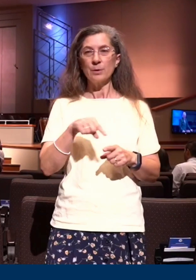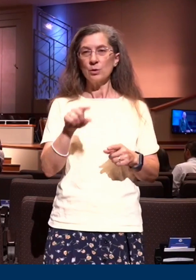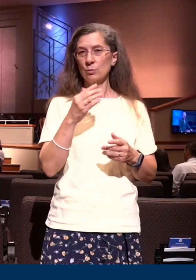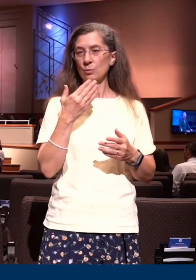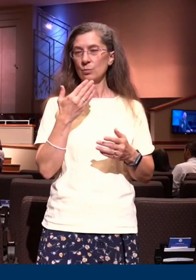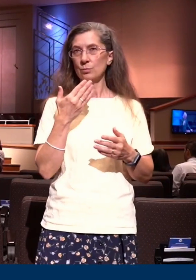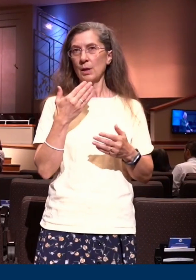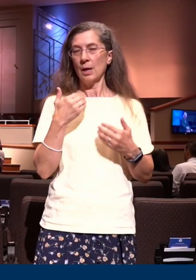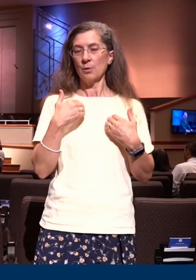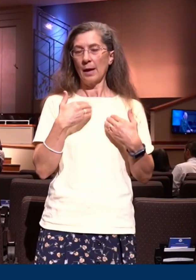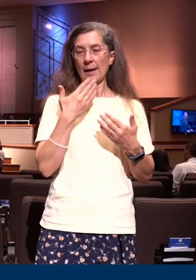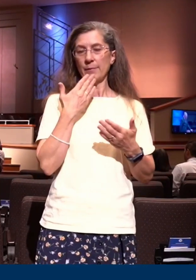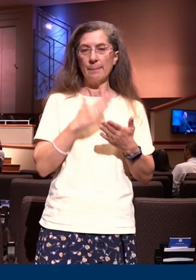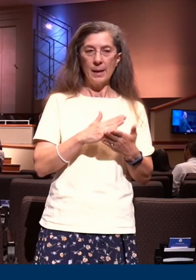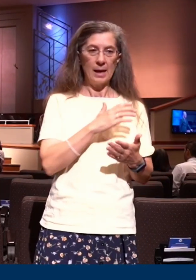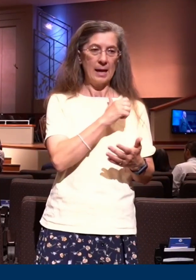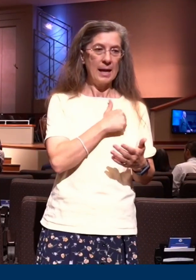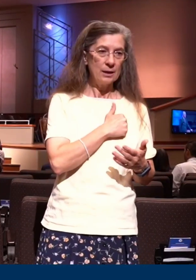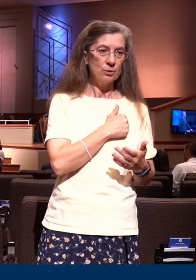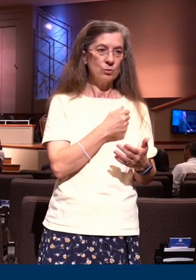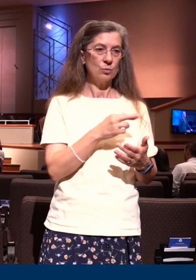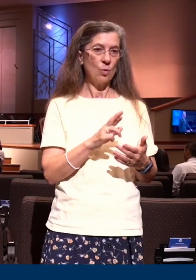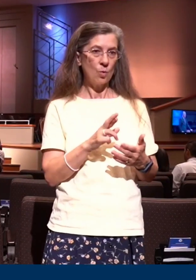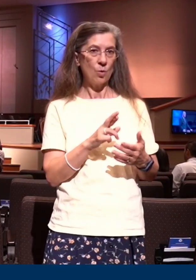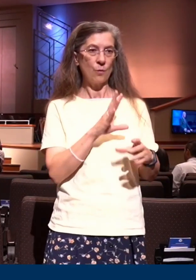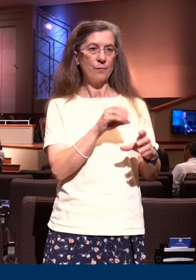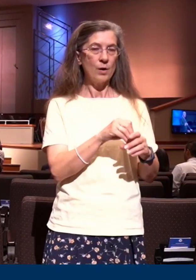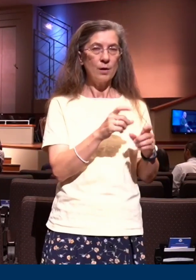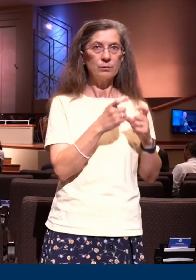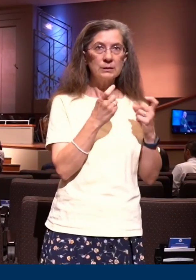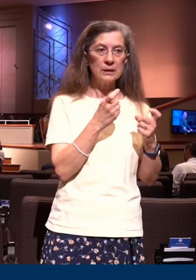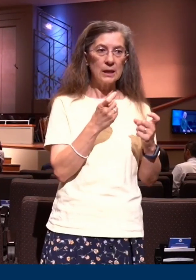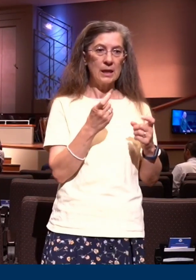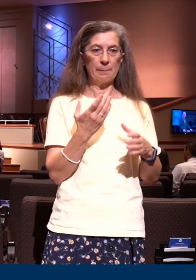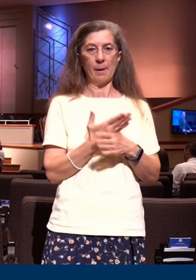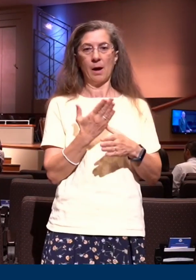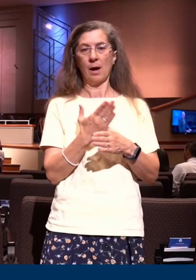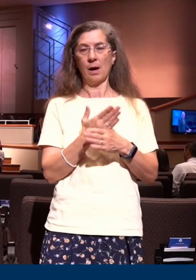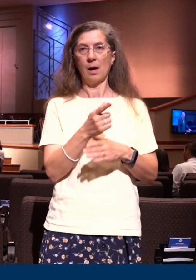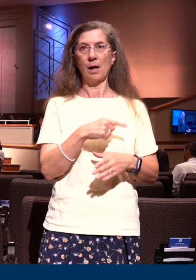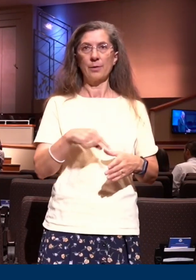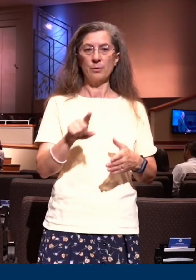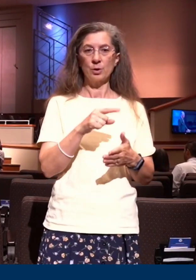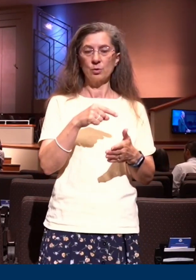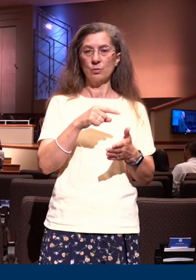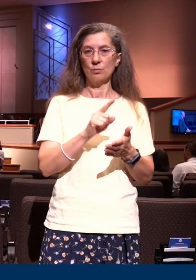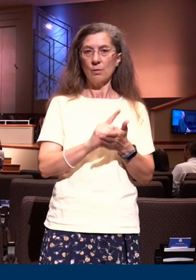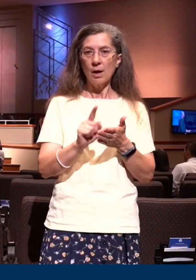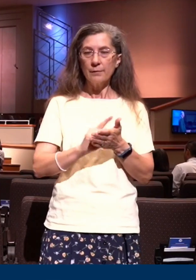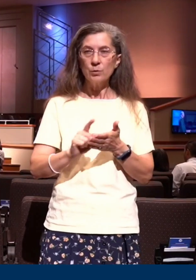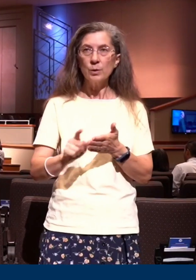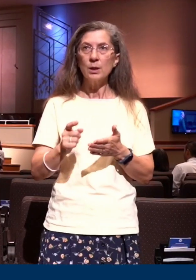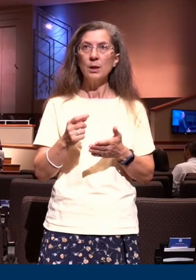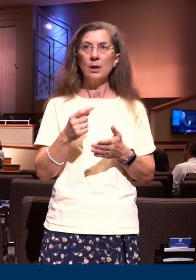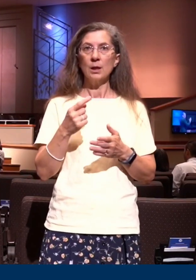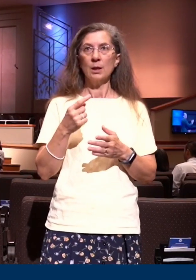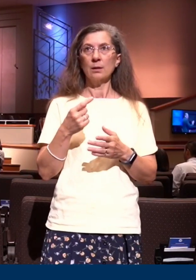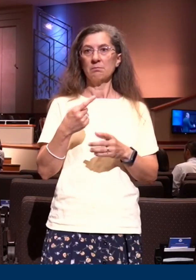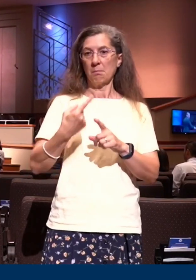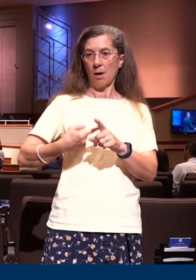or whatever the sin is and if it's plaguing you for a week or you're ticked off about something for a month and many Christians live that way